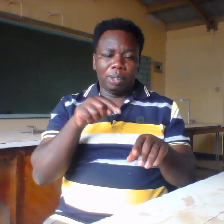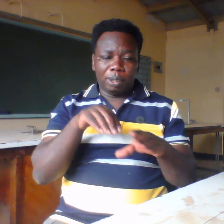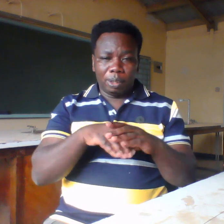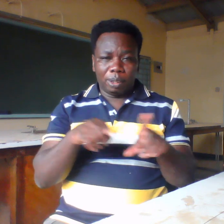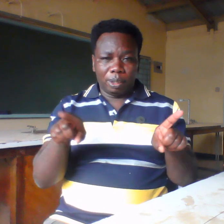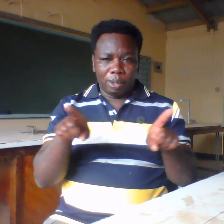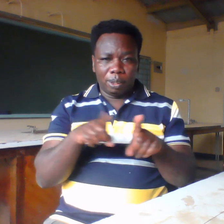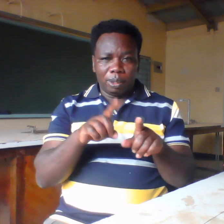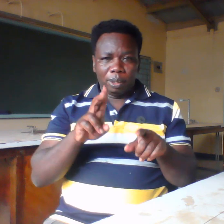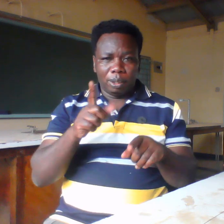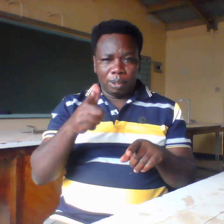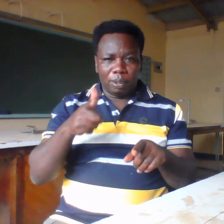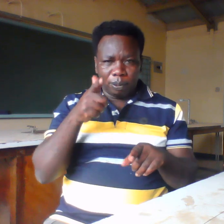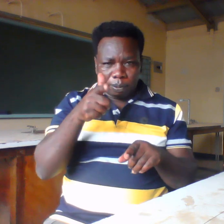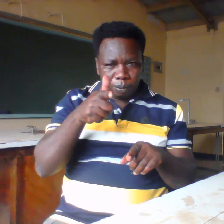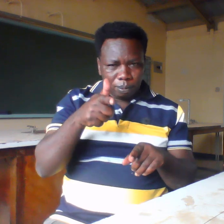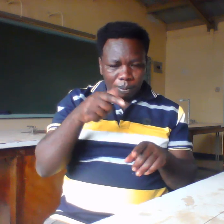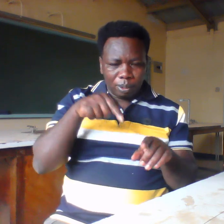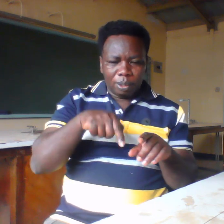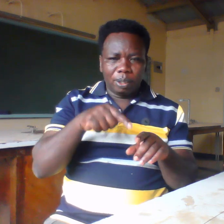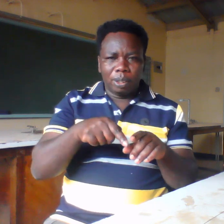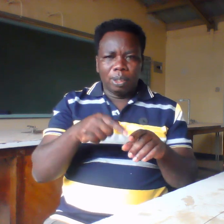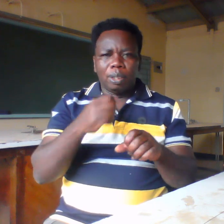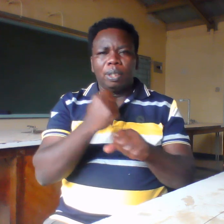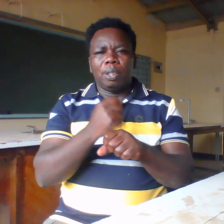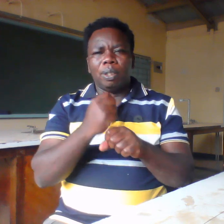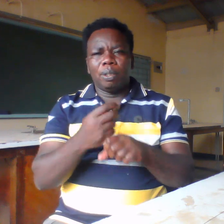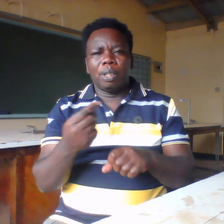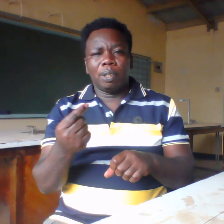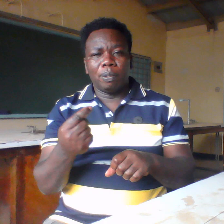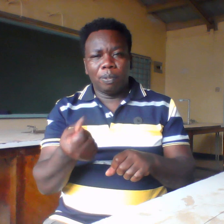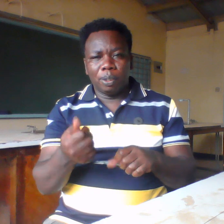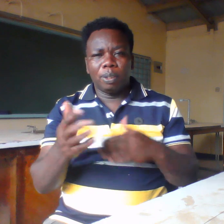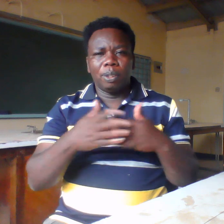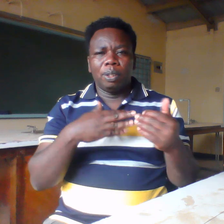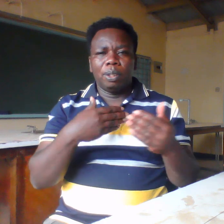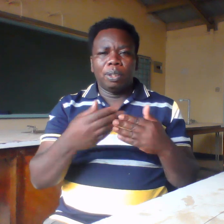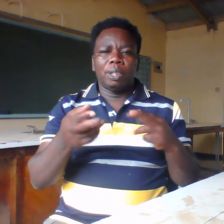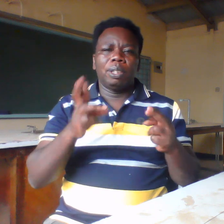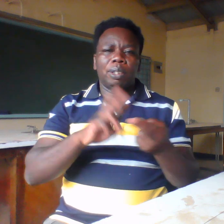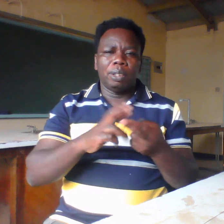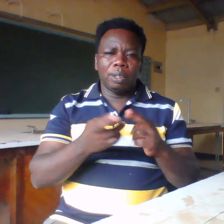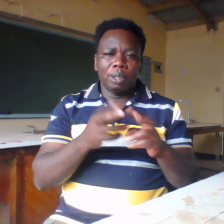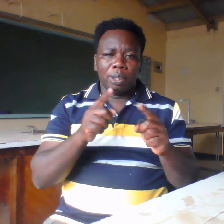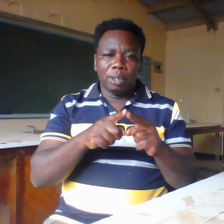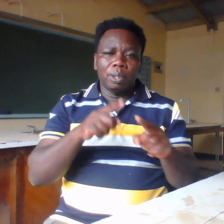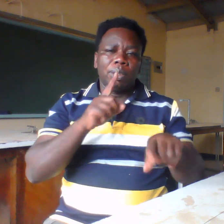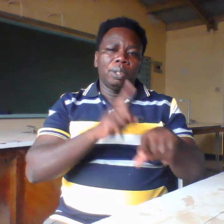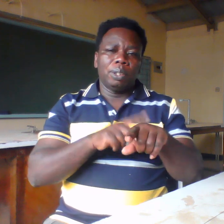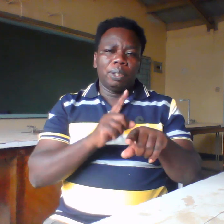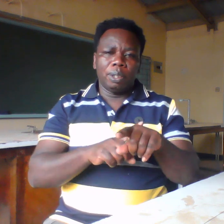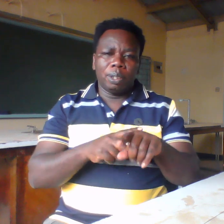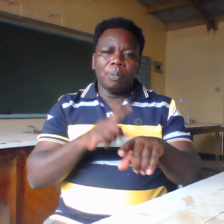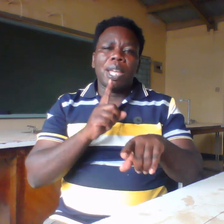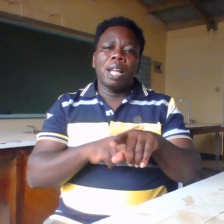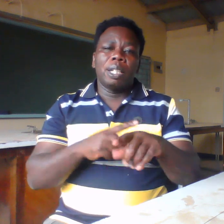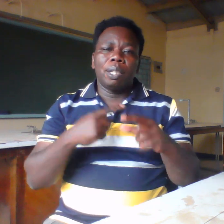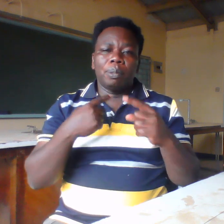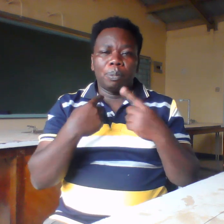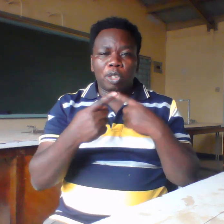a few signs related to time and when you talk of time is something